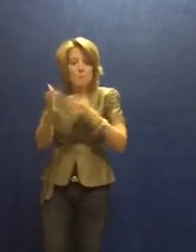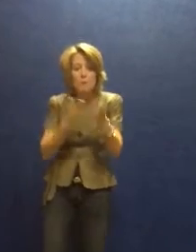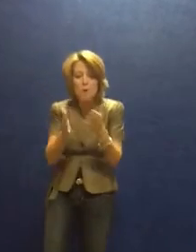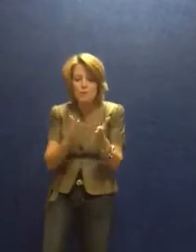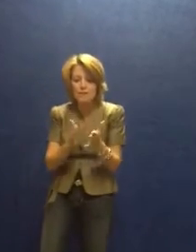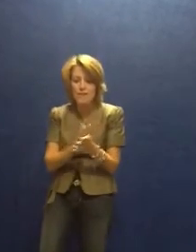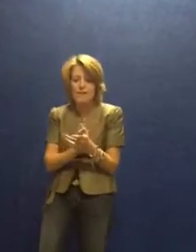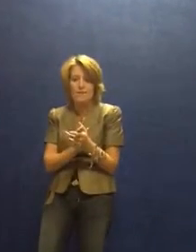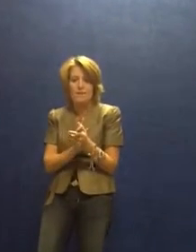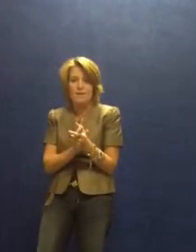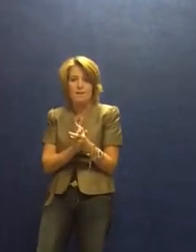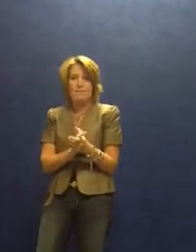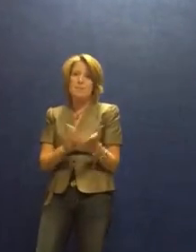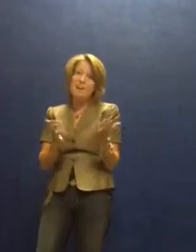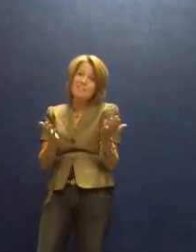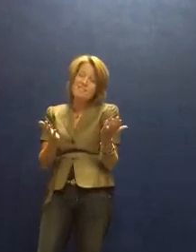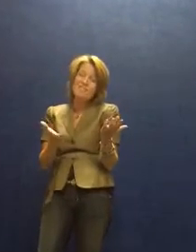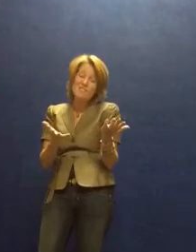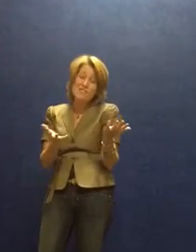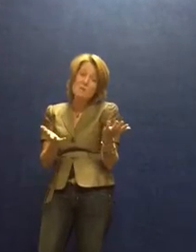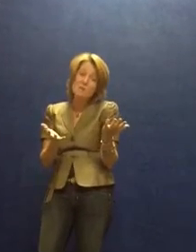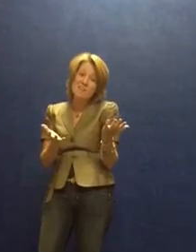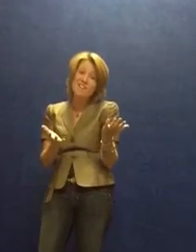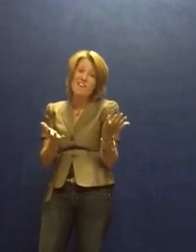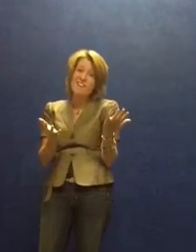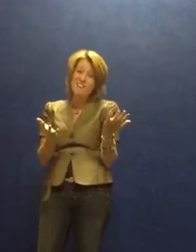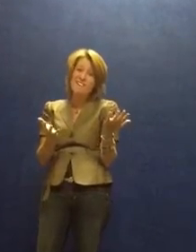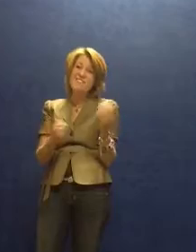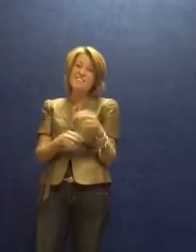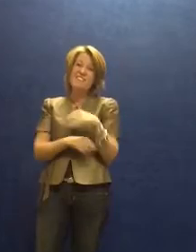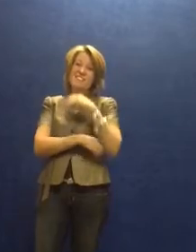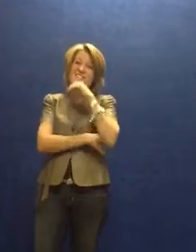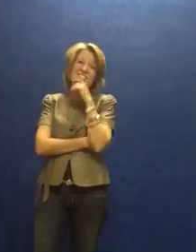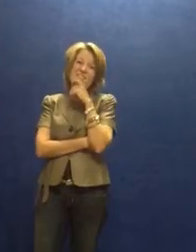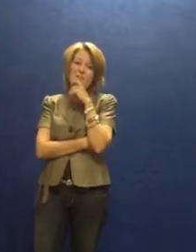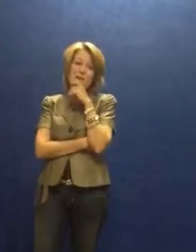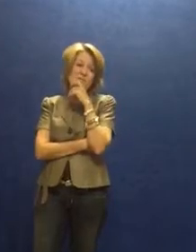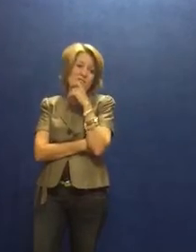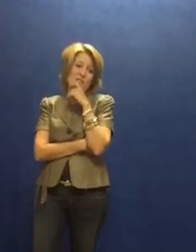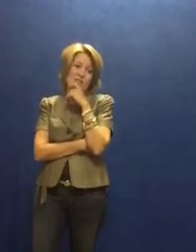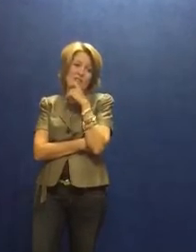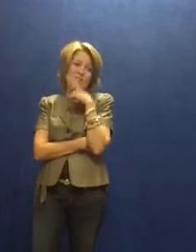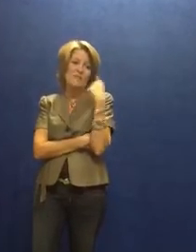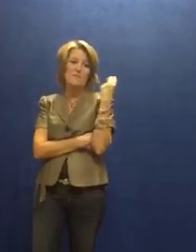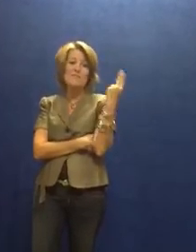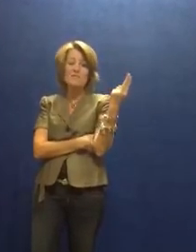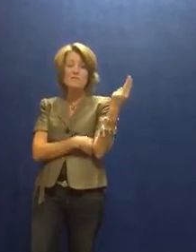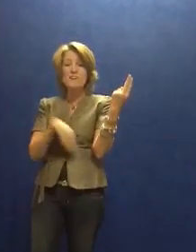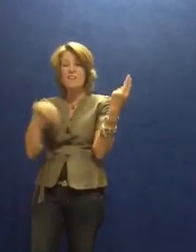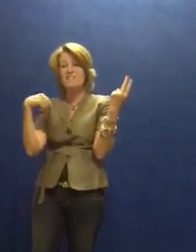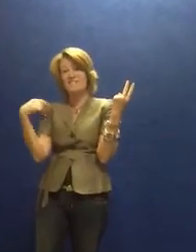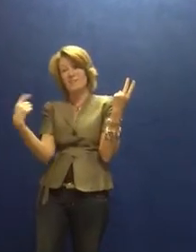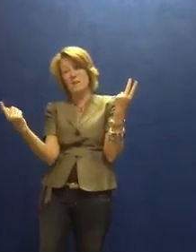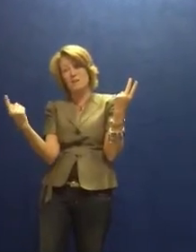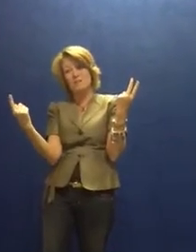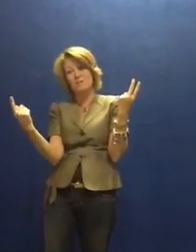put them all together. Because the first time we made it, honestly, it didn't come out so good. We had two solids in one liquid,